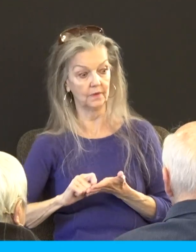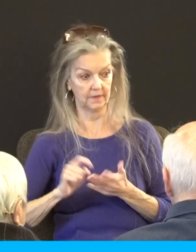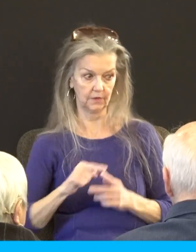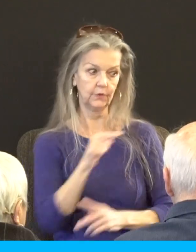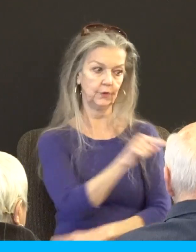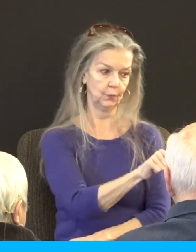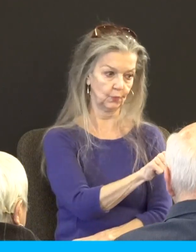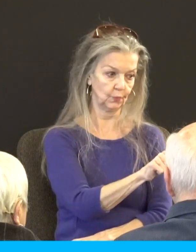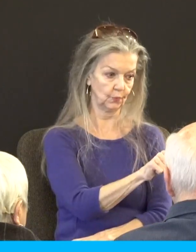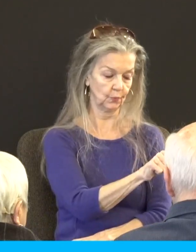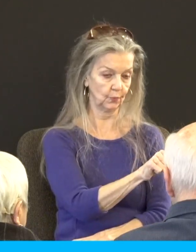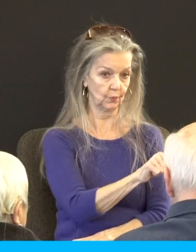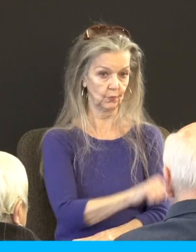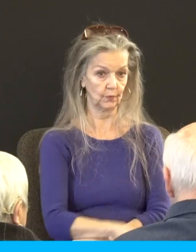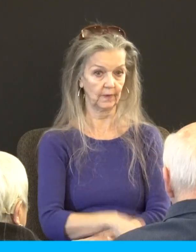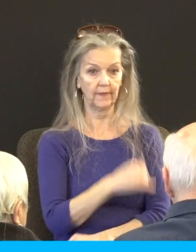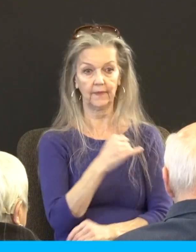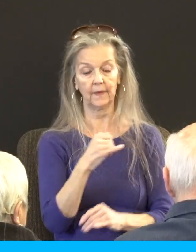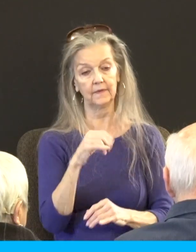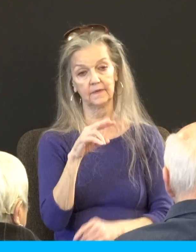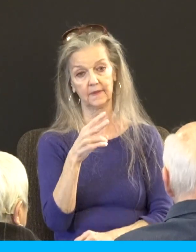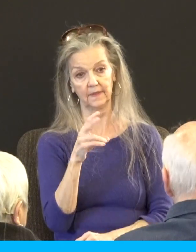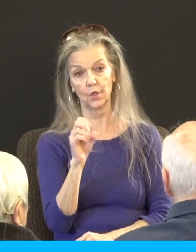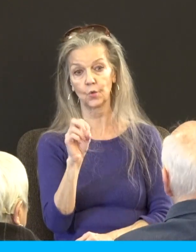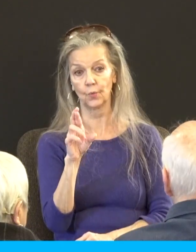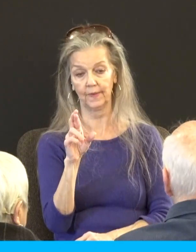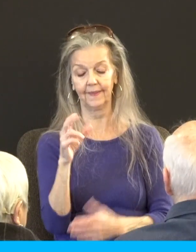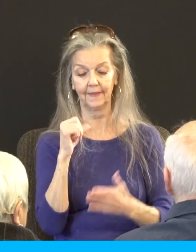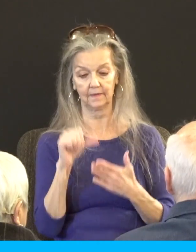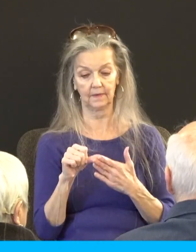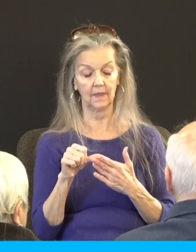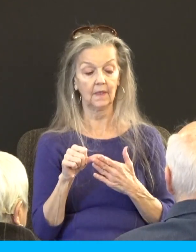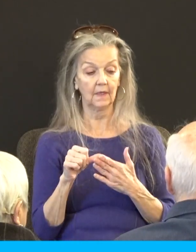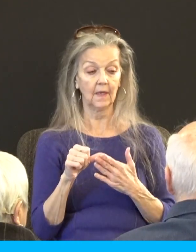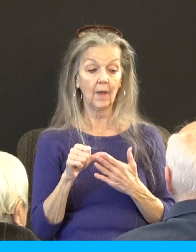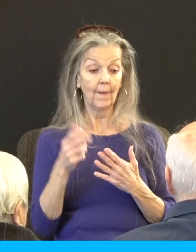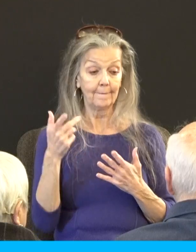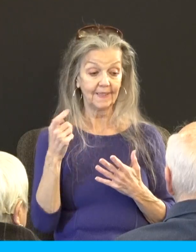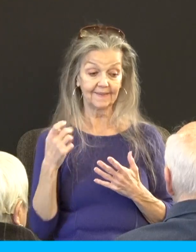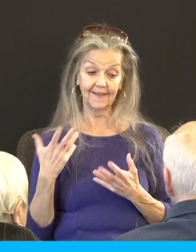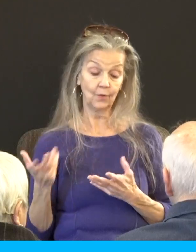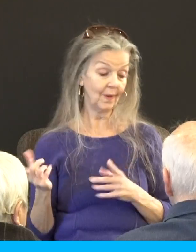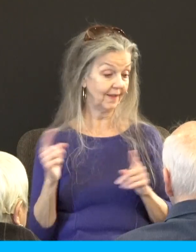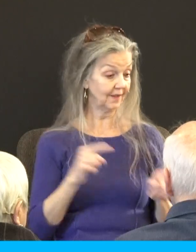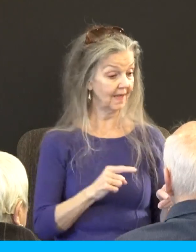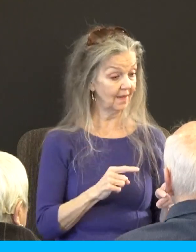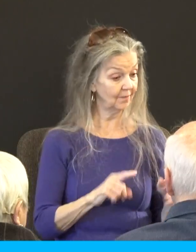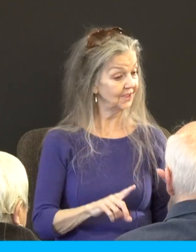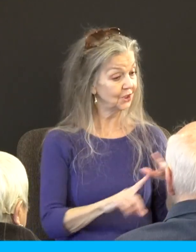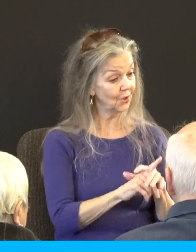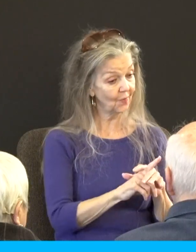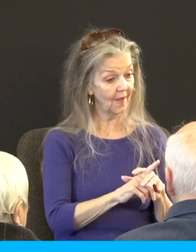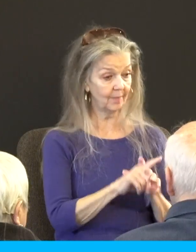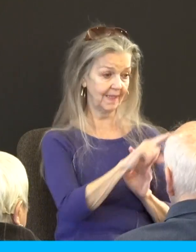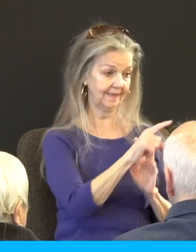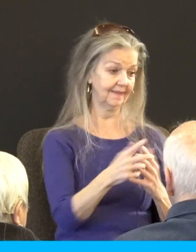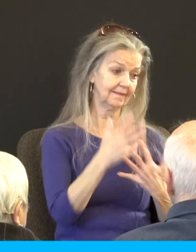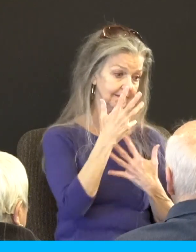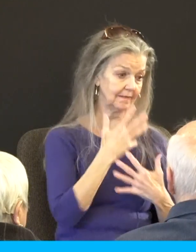that last epistle, lest when I come I should have sorrow of them of whom I ought to rejoice, having confidence in you